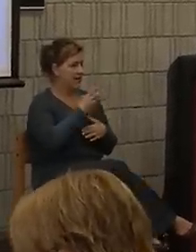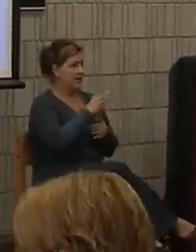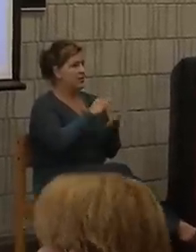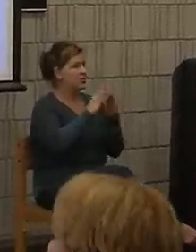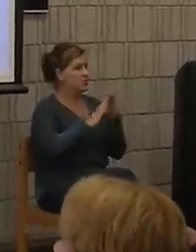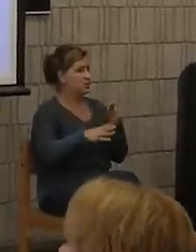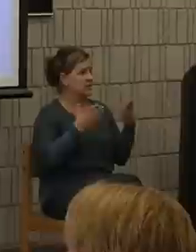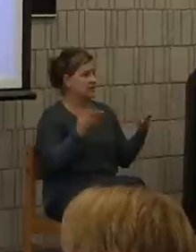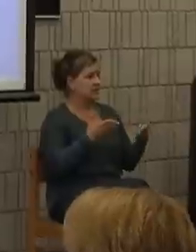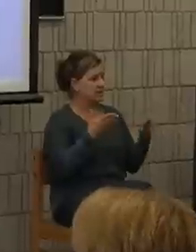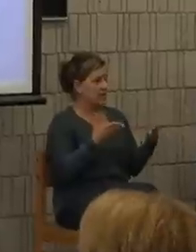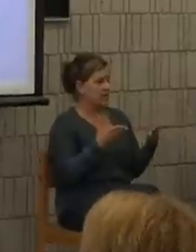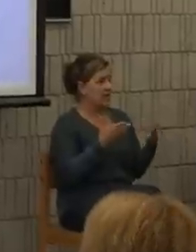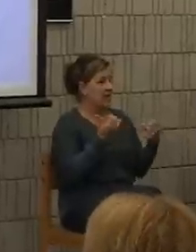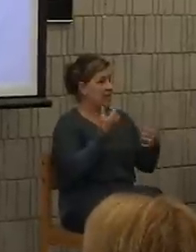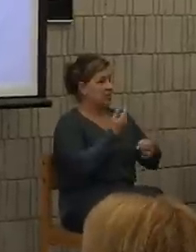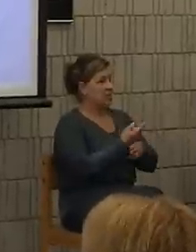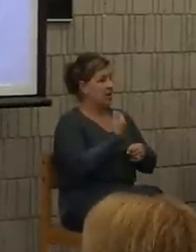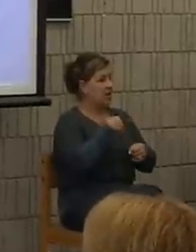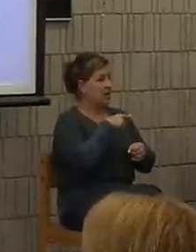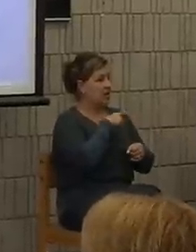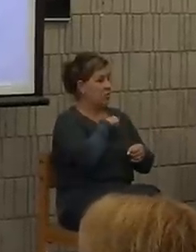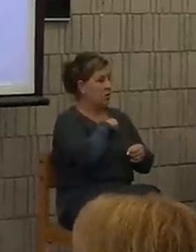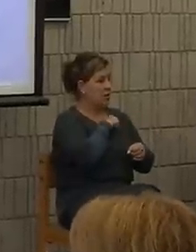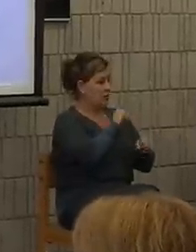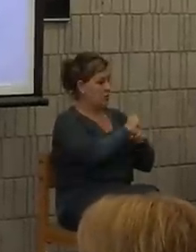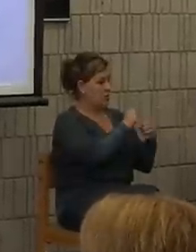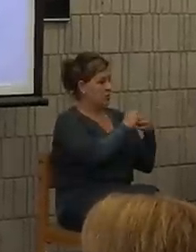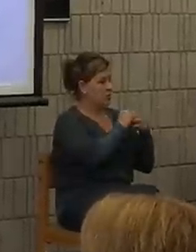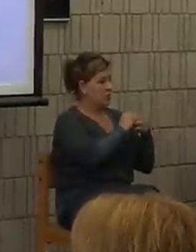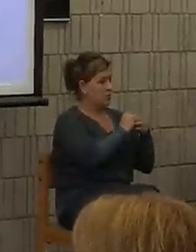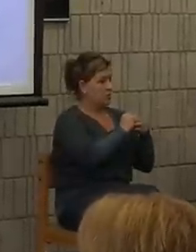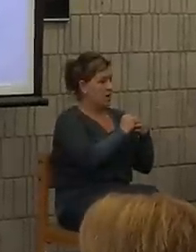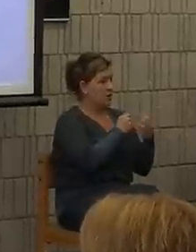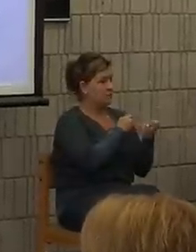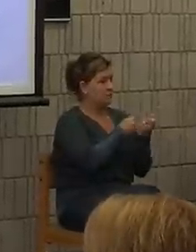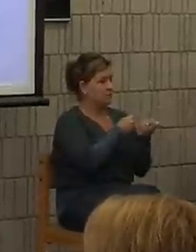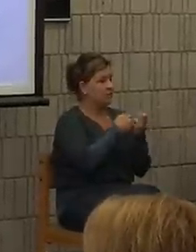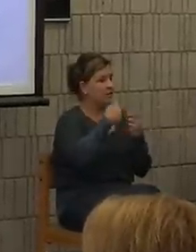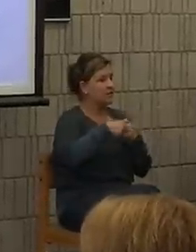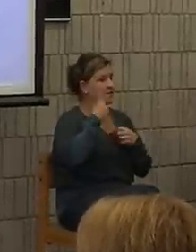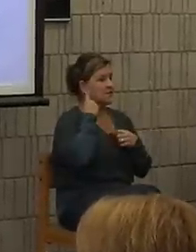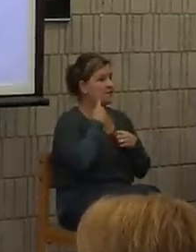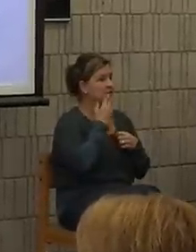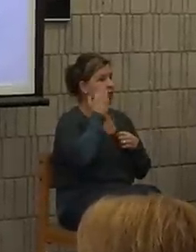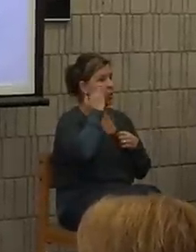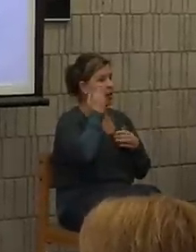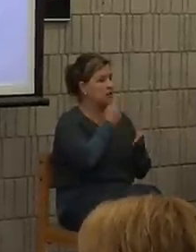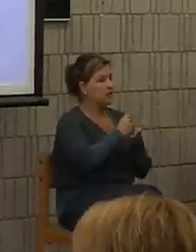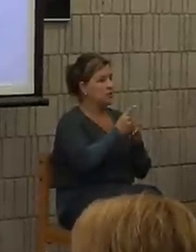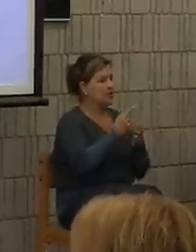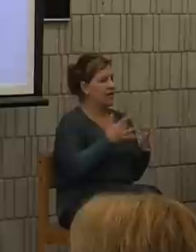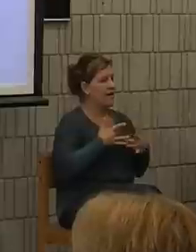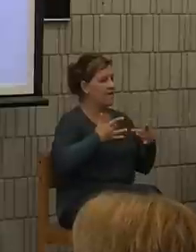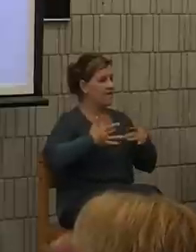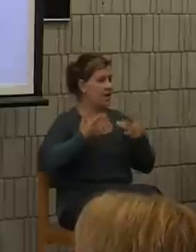And today we are goal-sponsoring this Deaf Awareness Week event so that we can increase awareness of the diversity